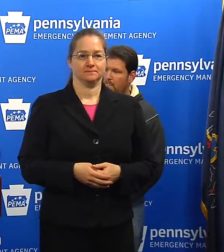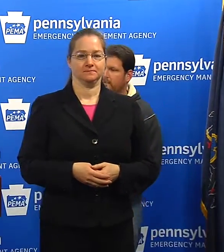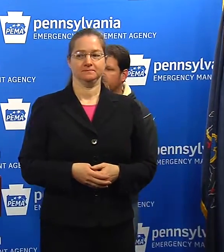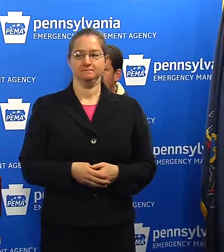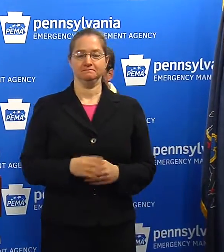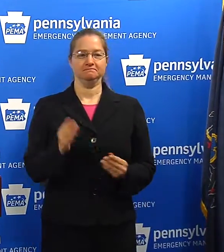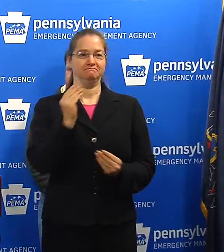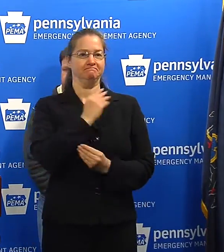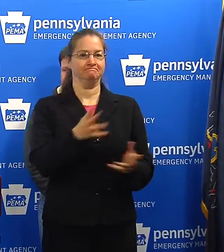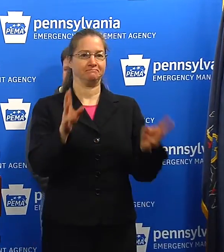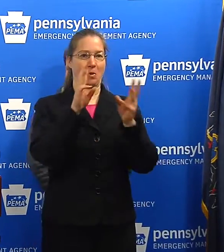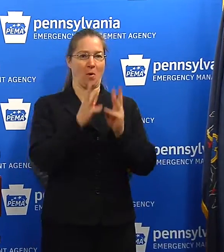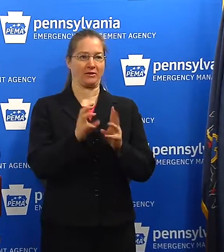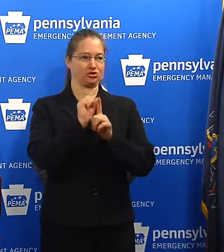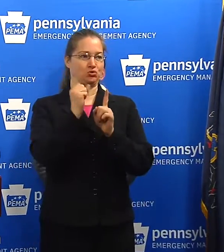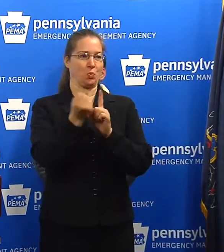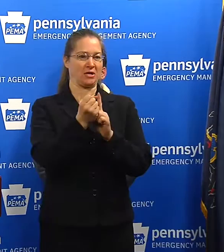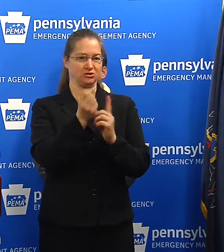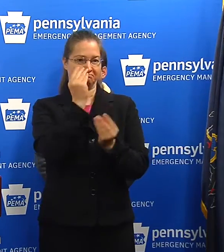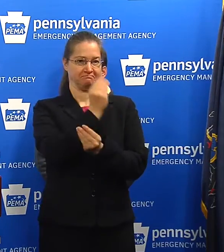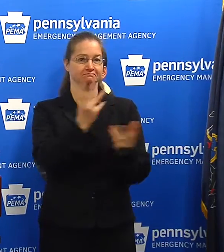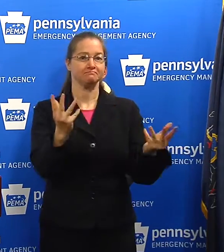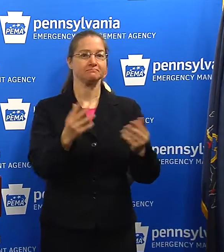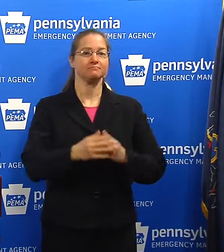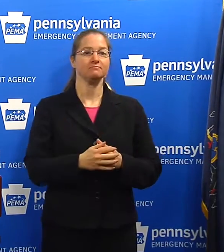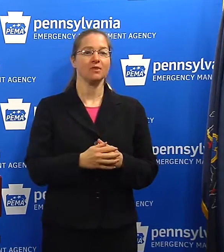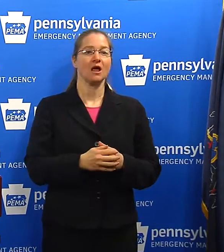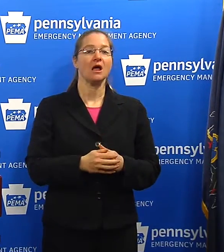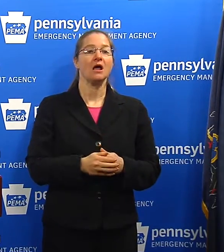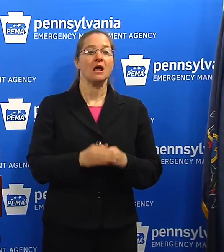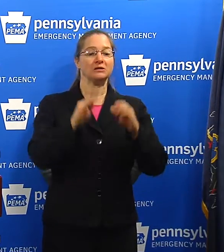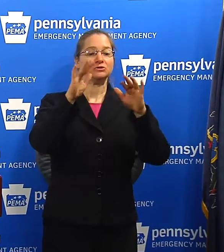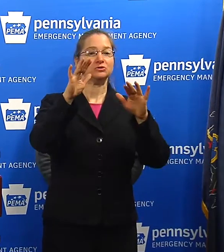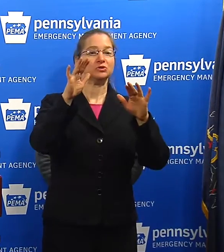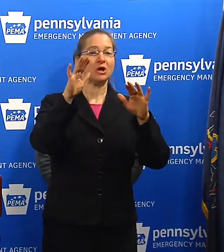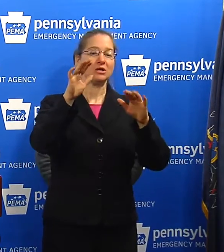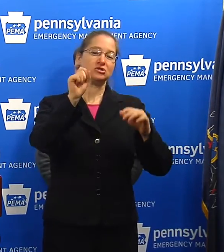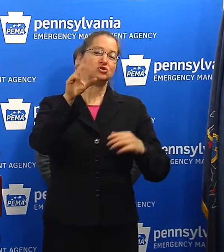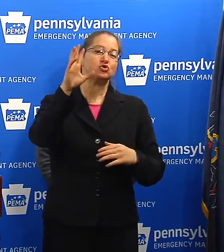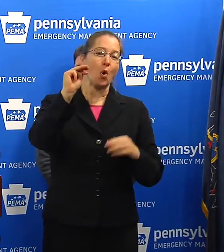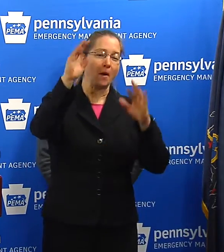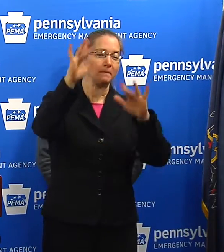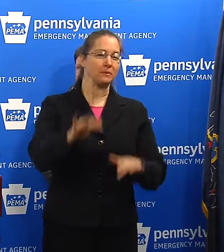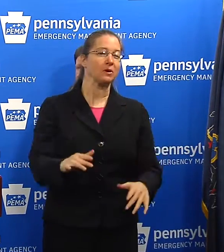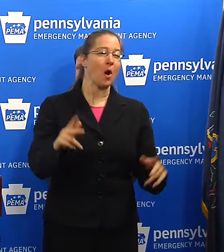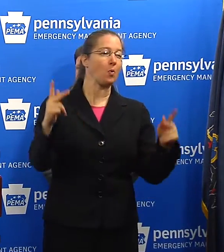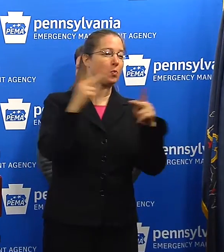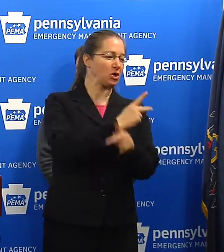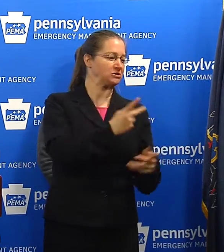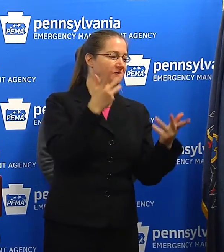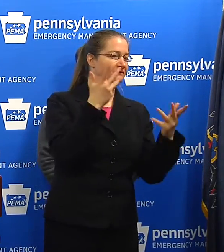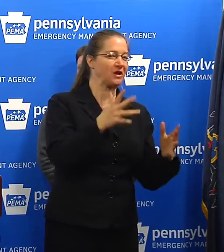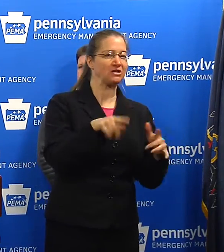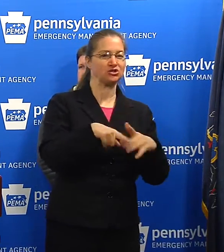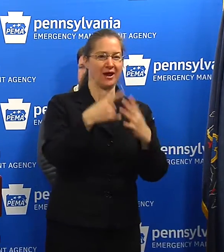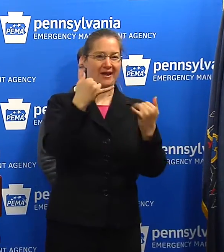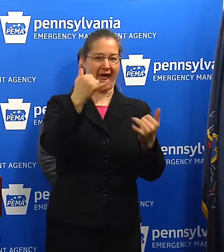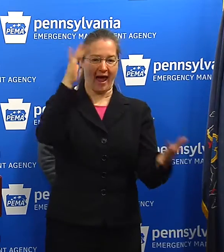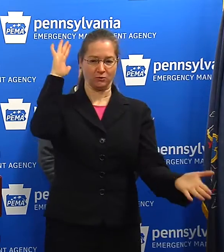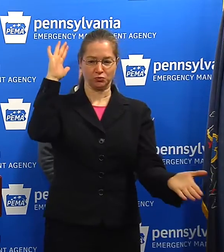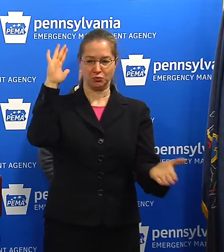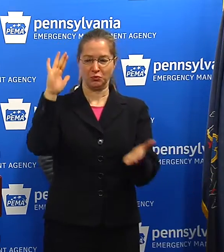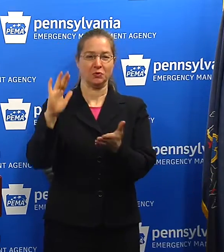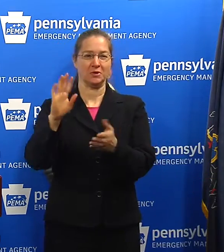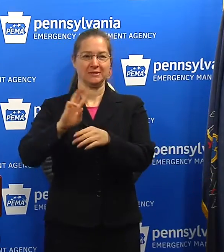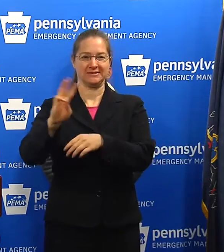Just kind of an update to the weather situation. The height of the storm is starting to come to a close between about now and 6 o'clock this evening. Then